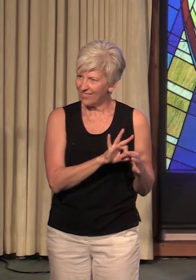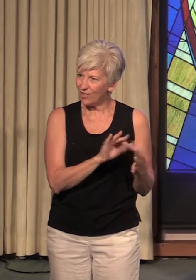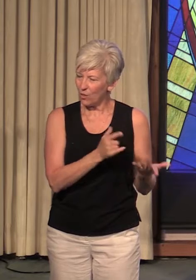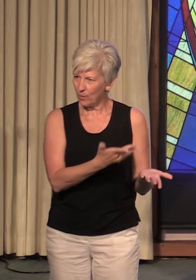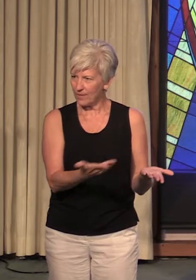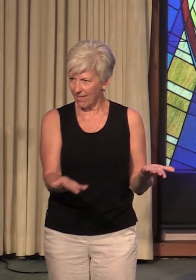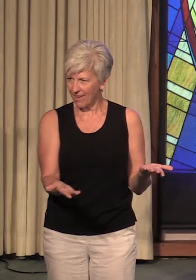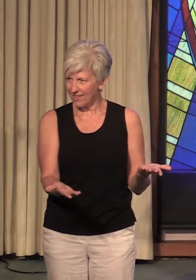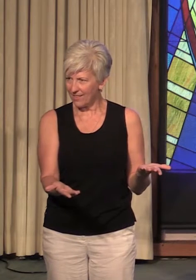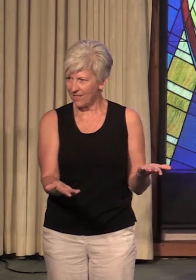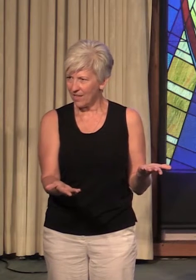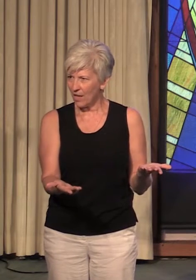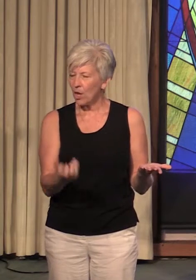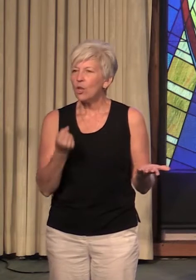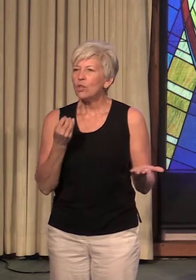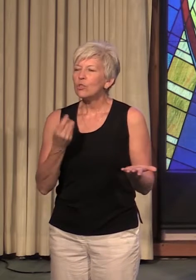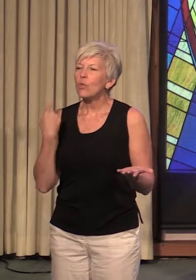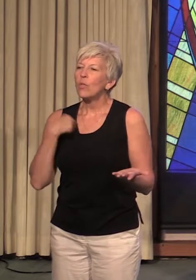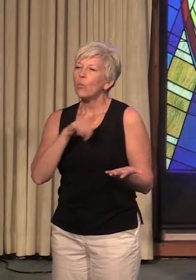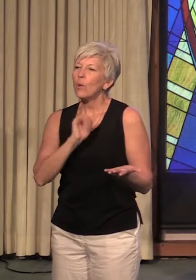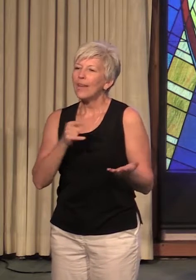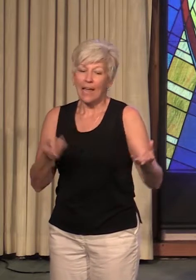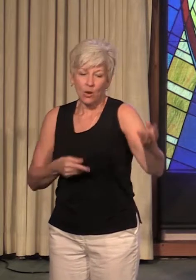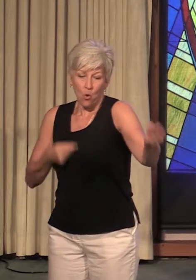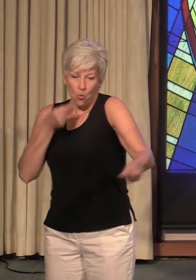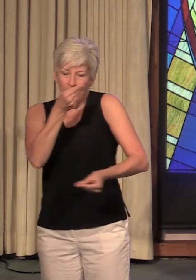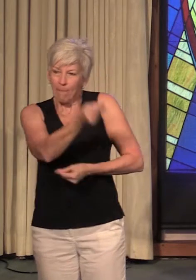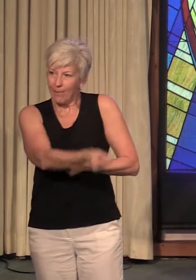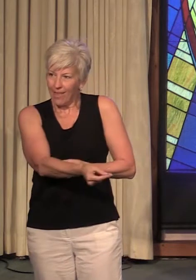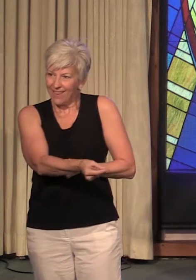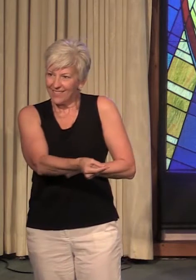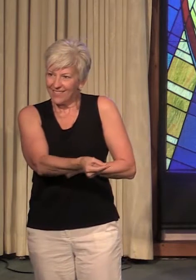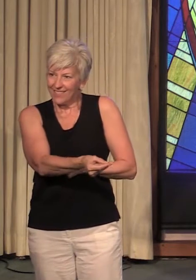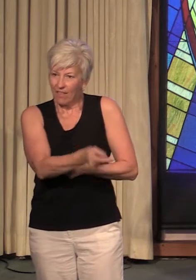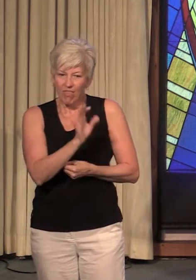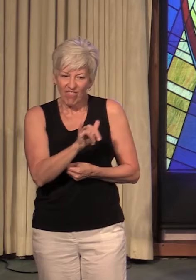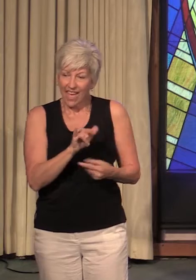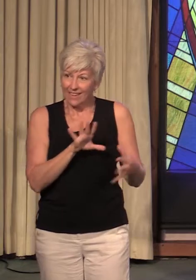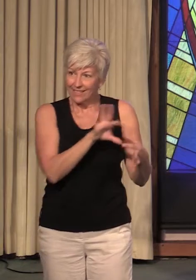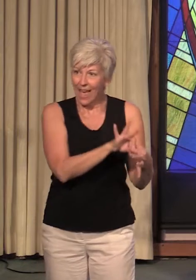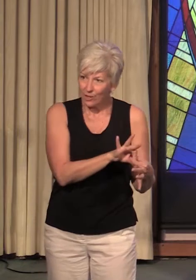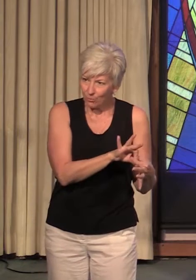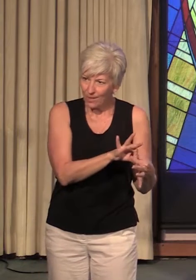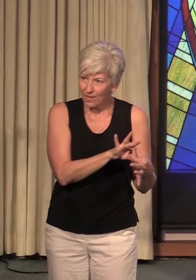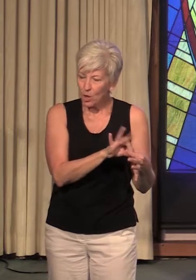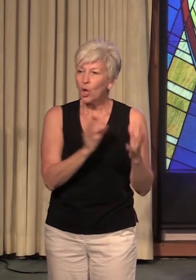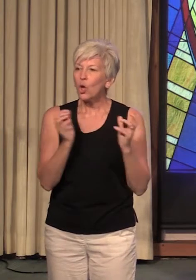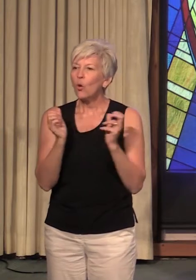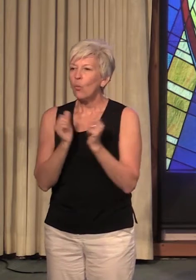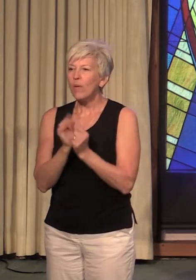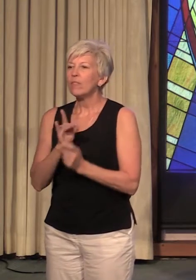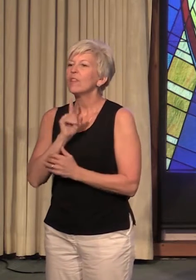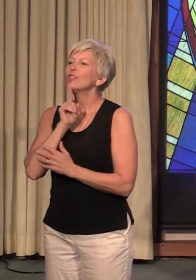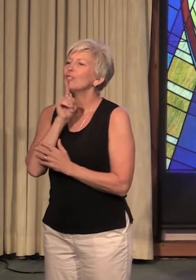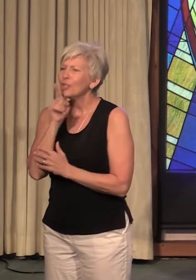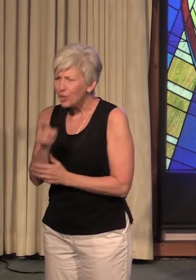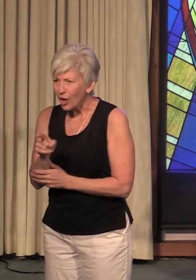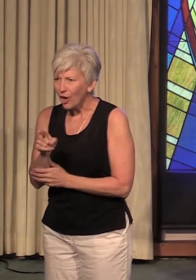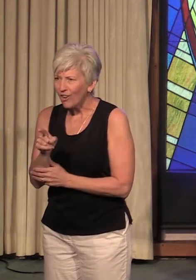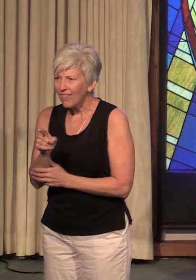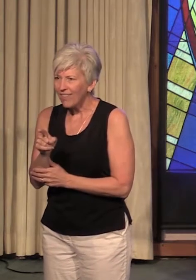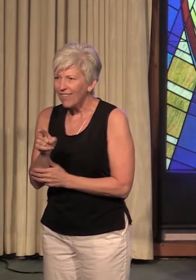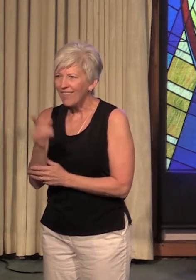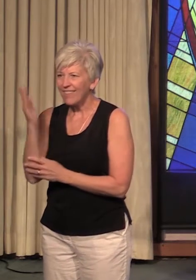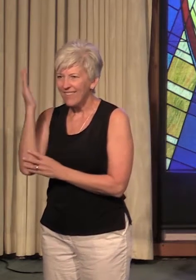so that we can replace that attachment with the sure and certain knowledge